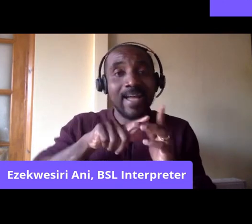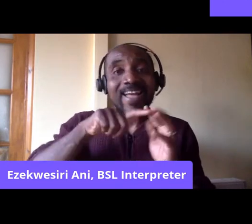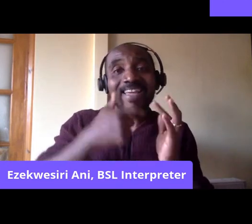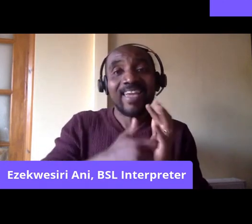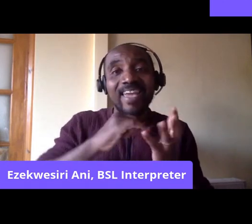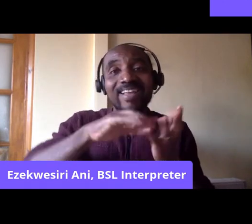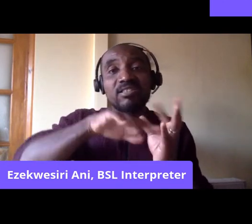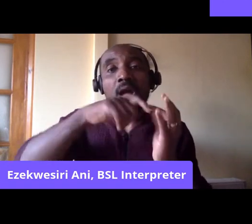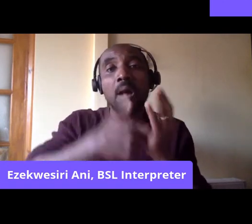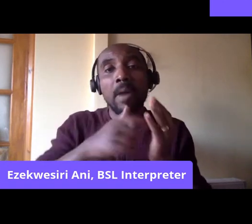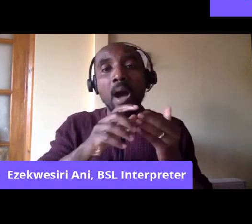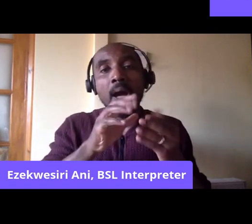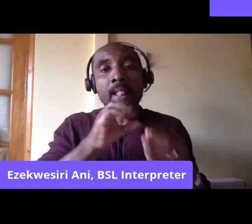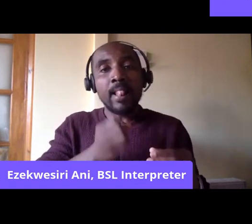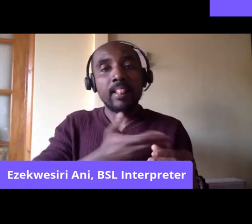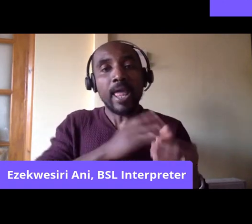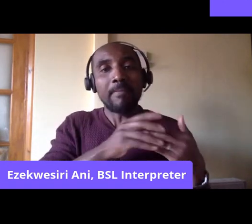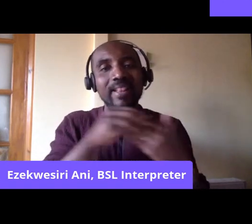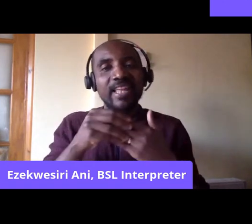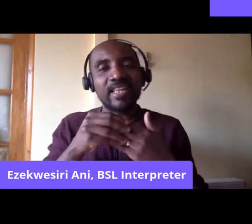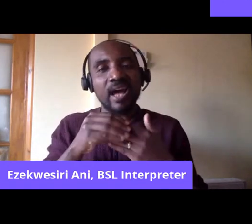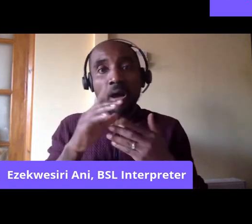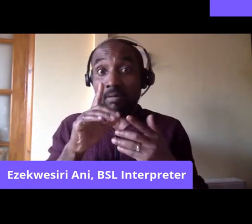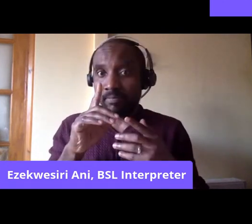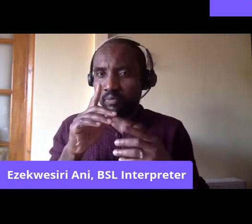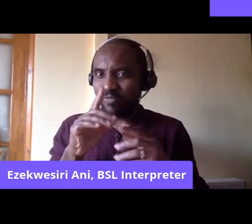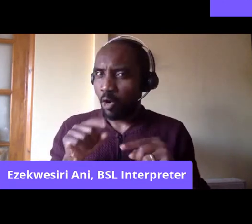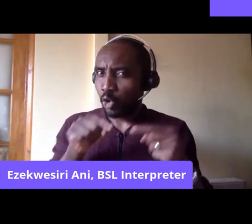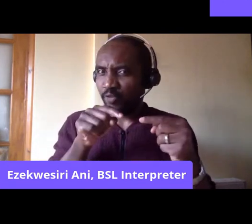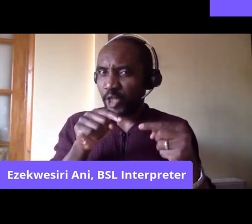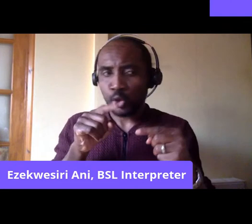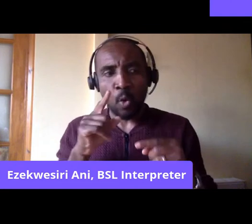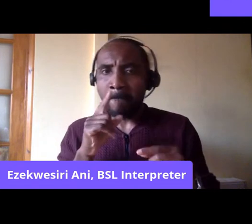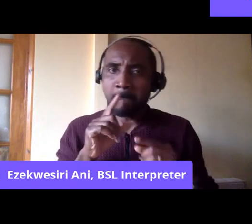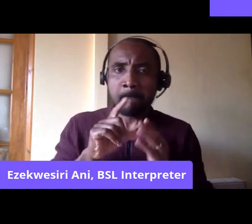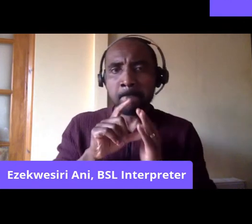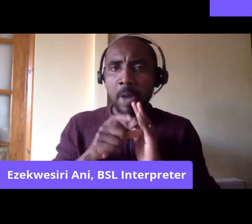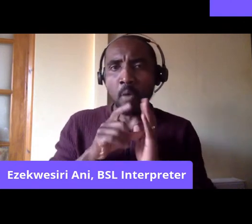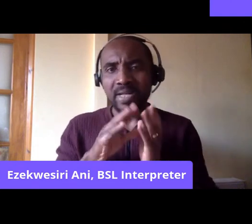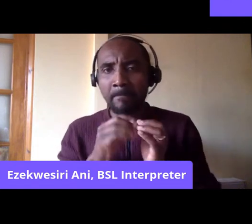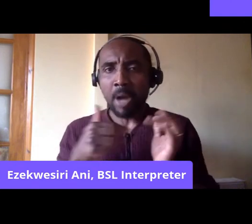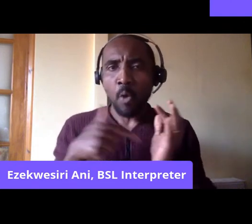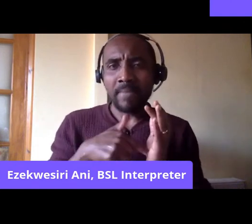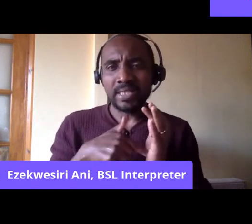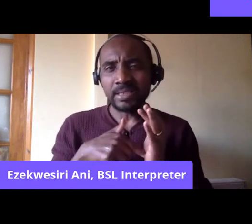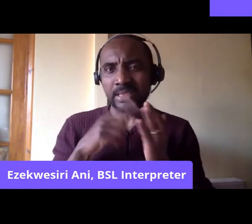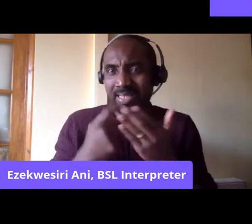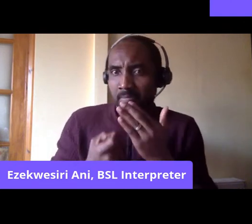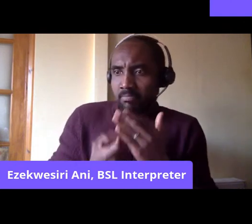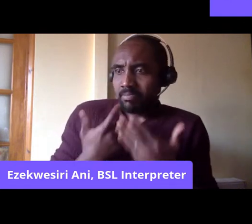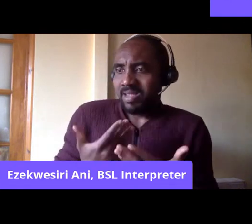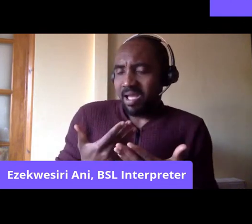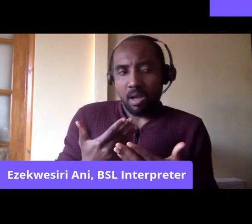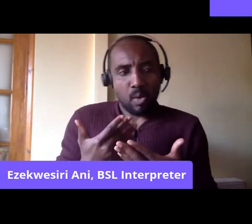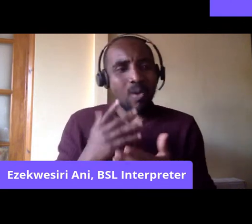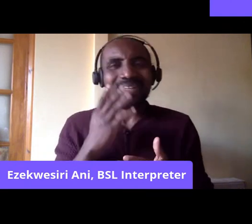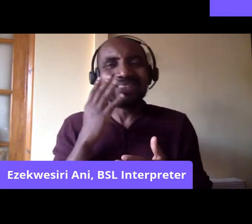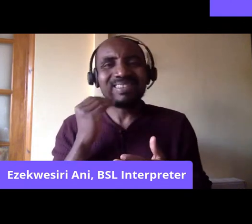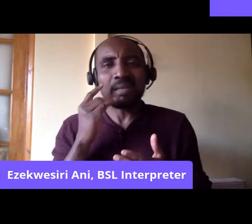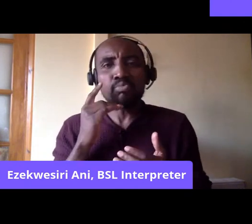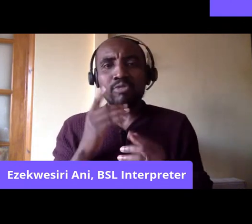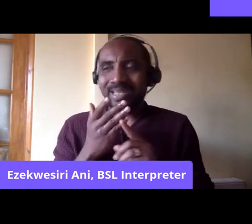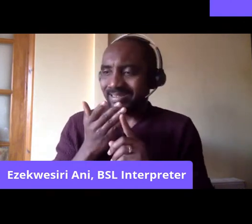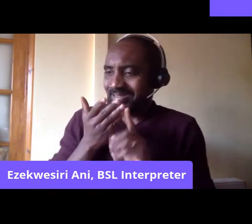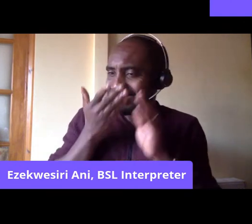being in a moment. And I think what he tried to say when he used the word moment was that this was a temporary distraction from the